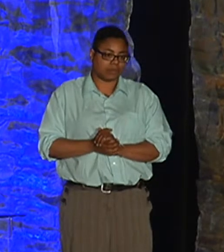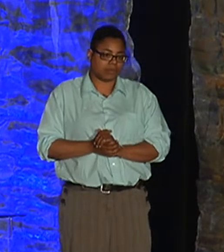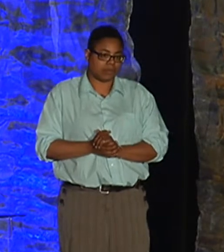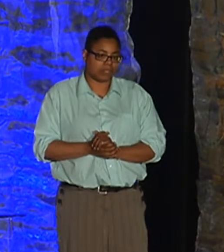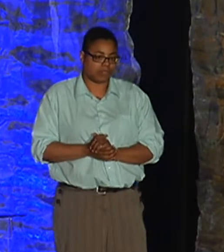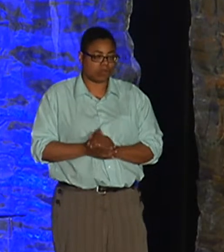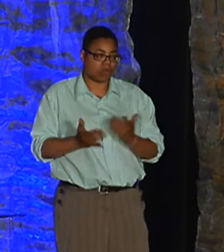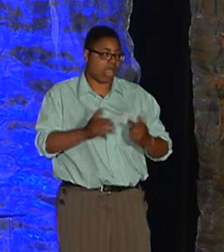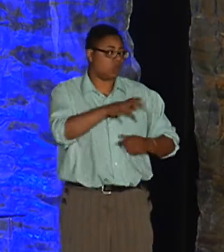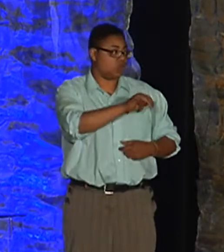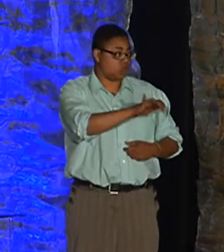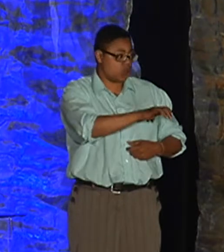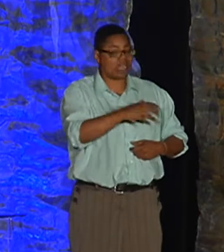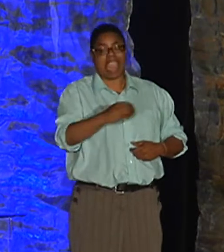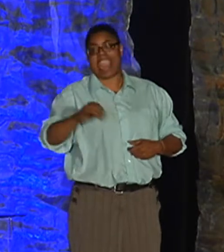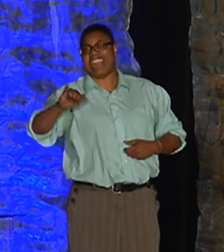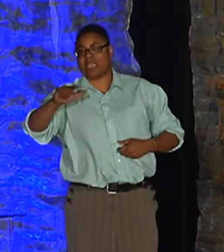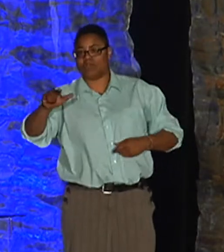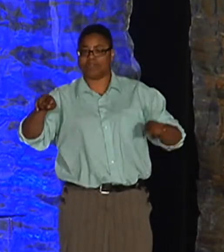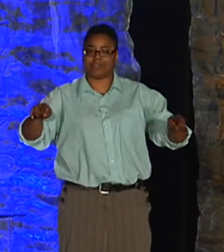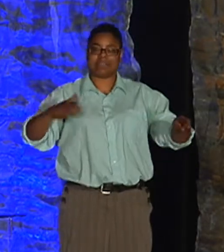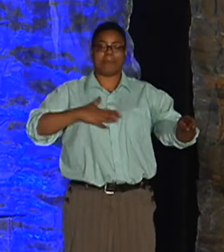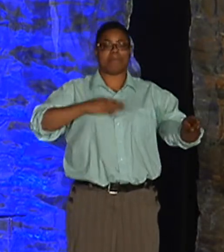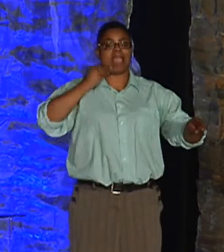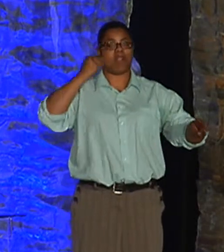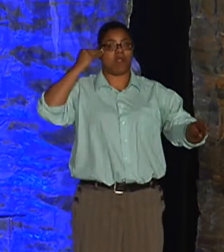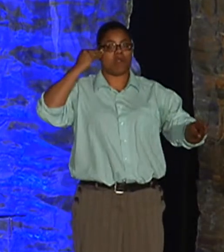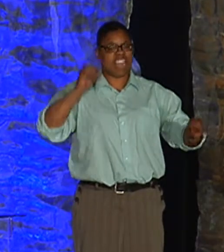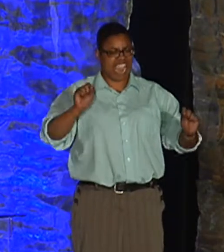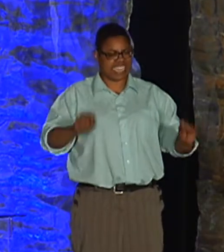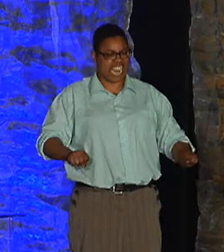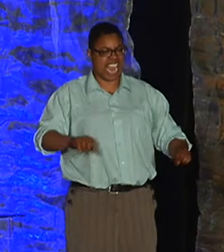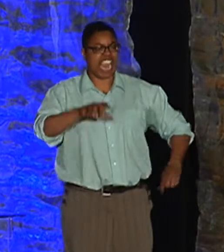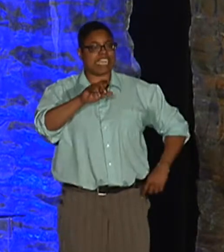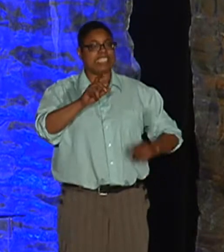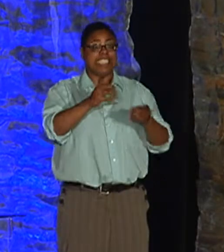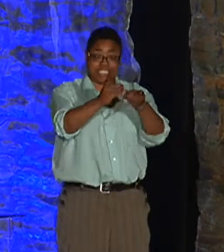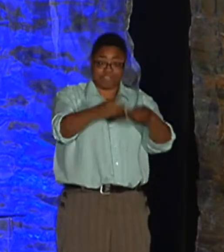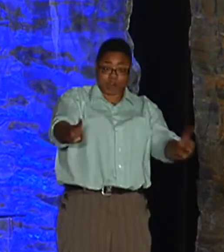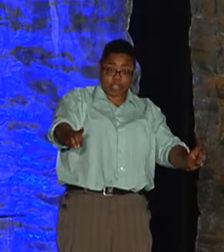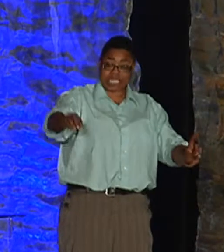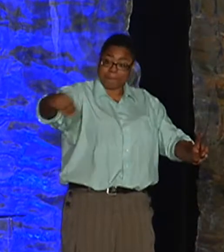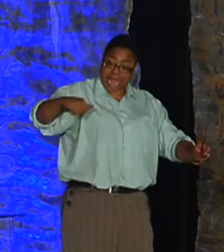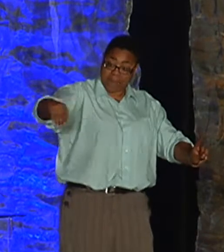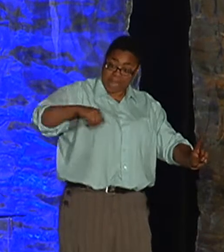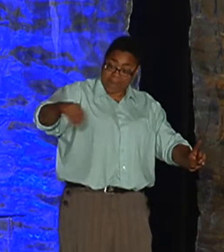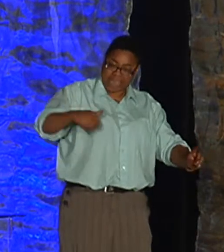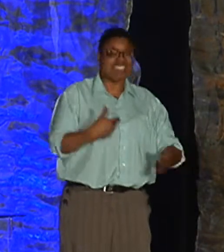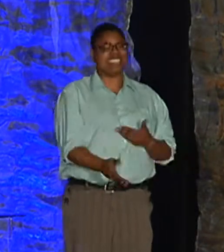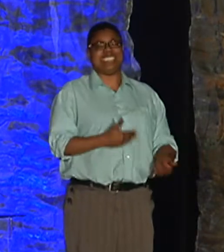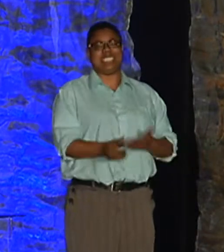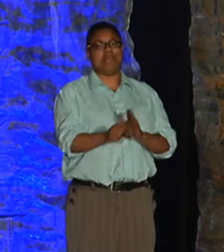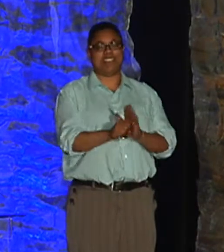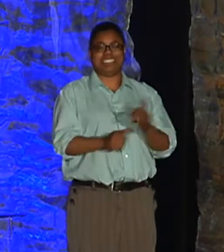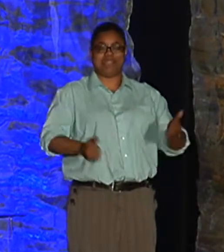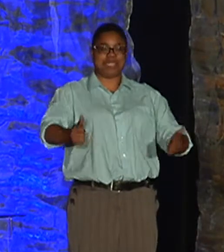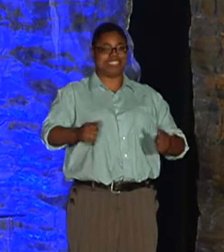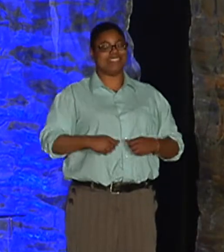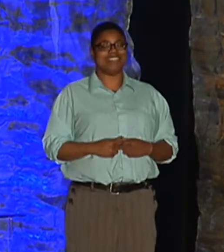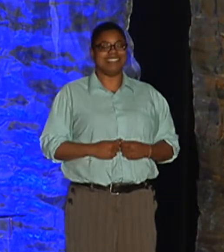my two homes, which means that I can collect alimony in both places if need be. So it's good for all of us.